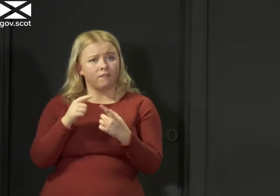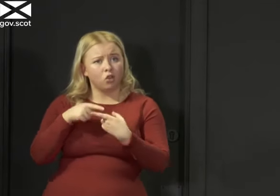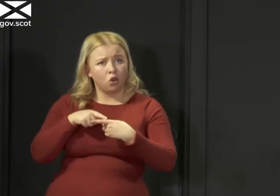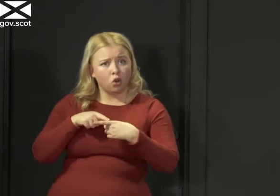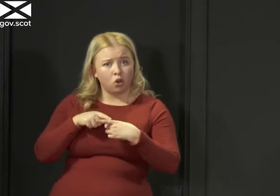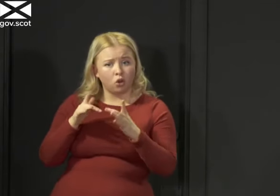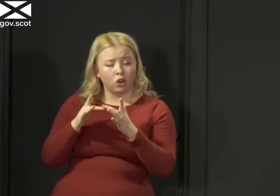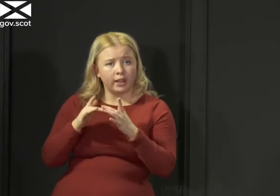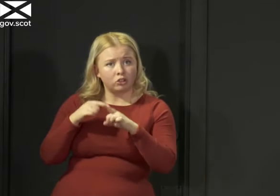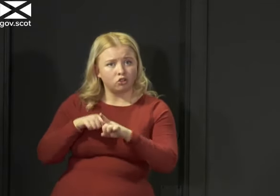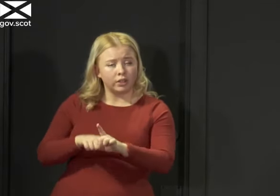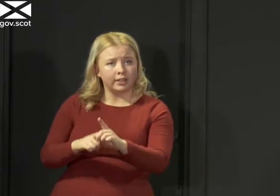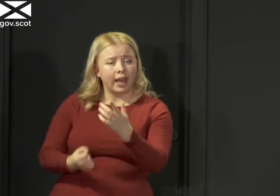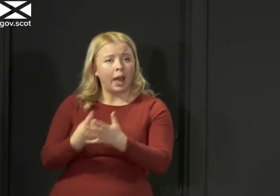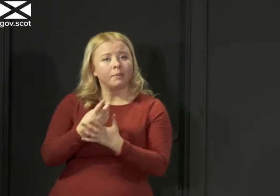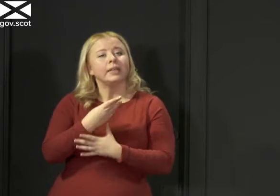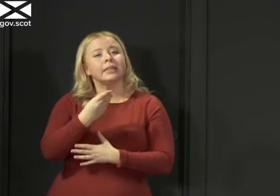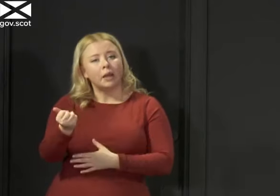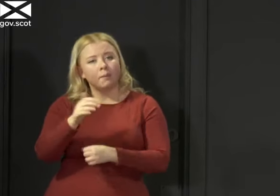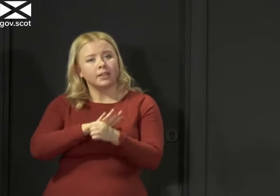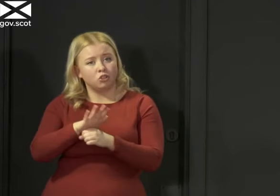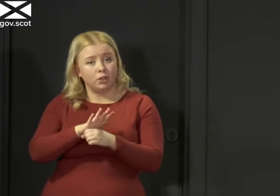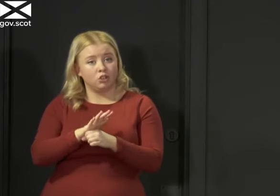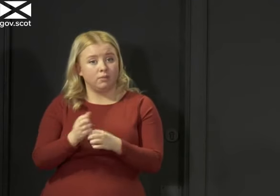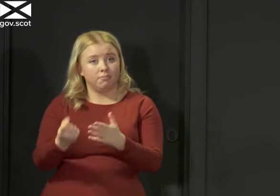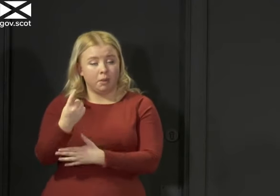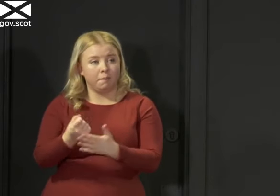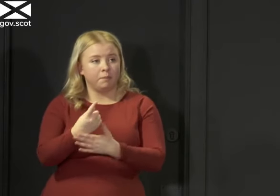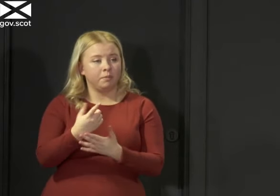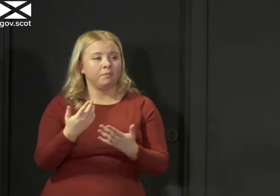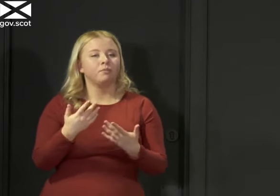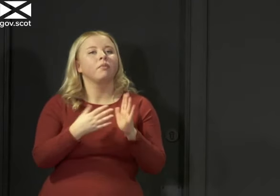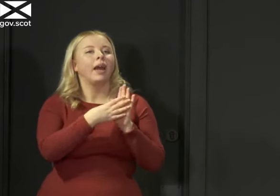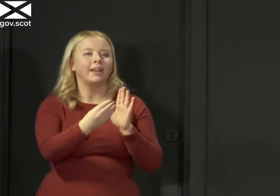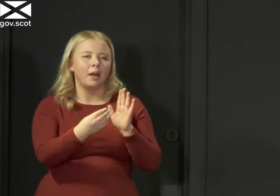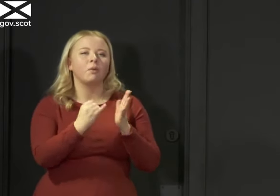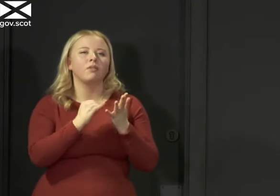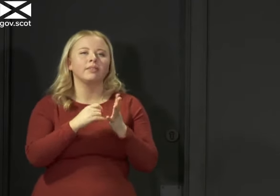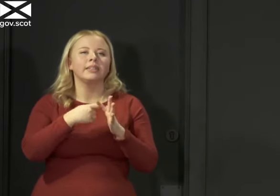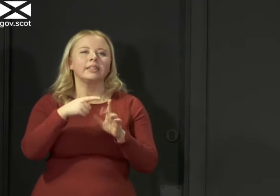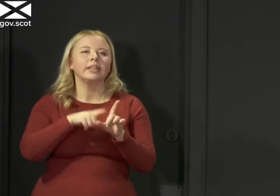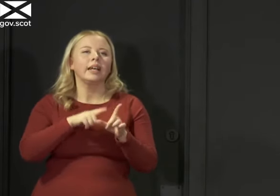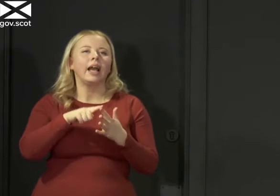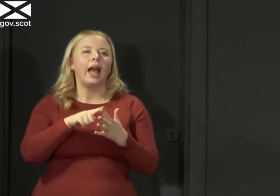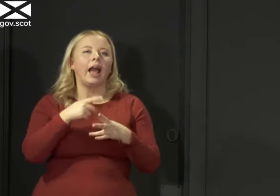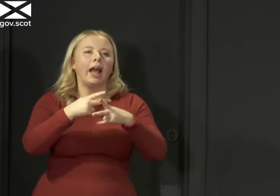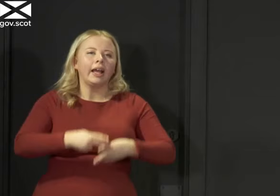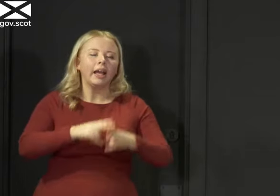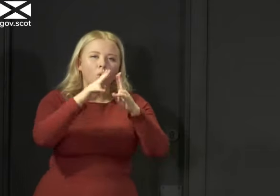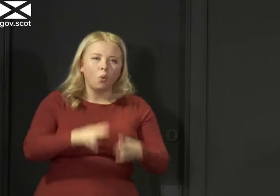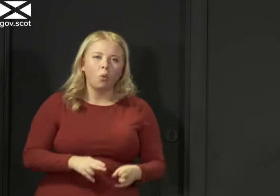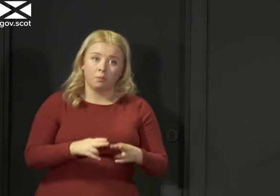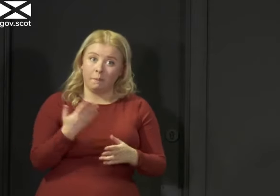in certain circumstances right now. So the example of the Sky Care Home, there was contact tracing,